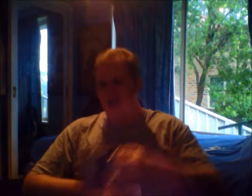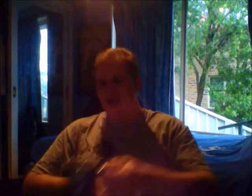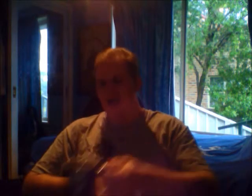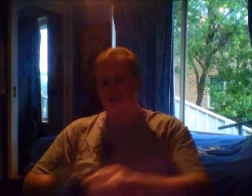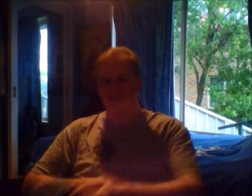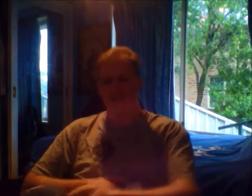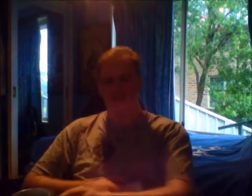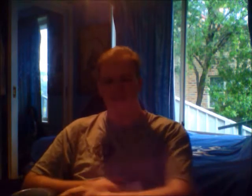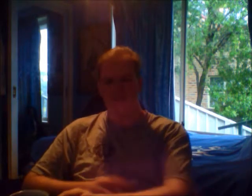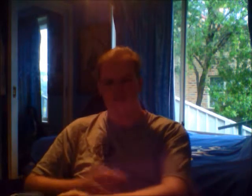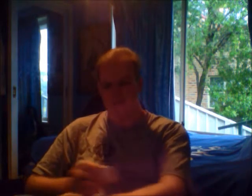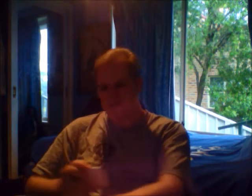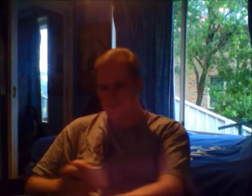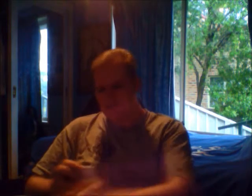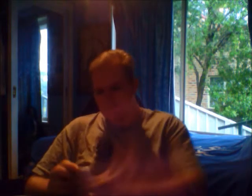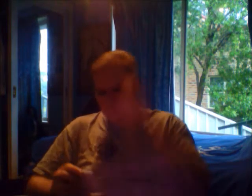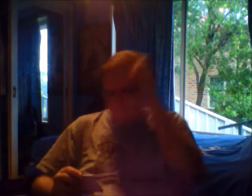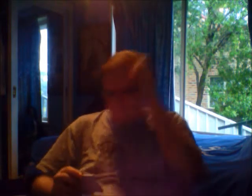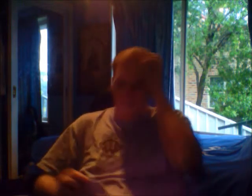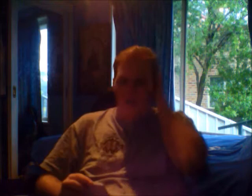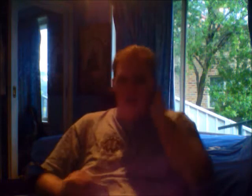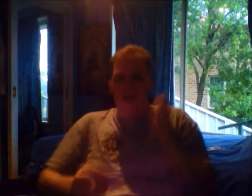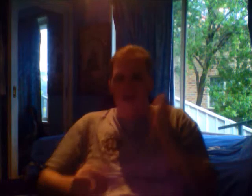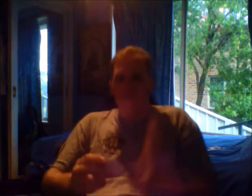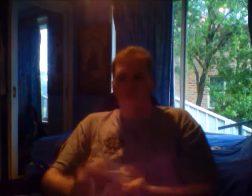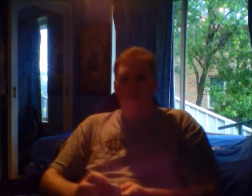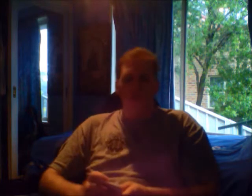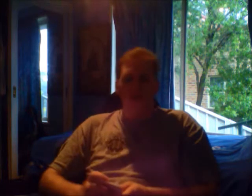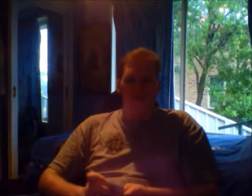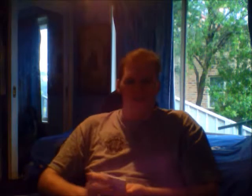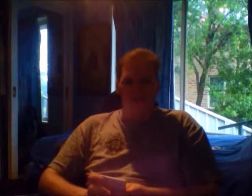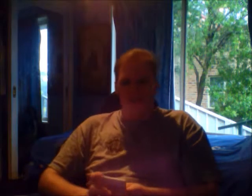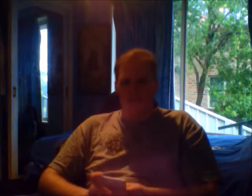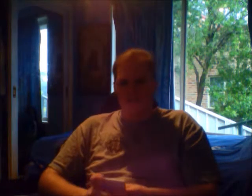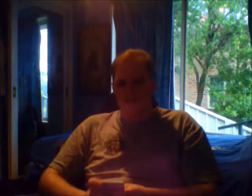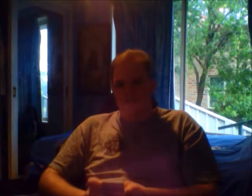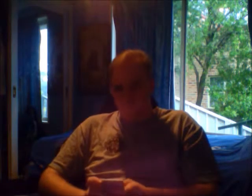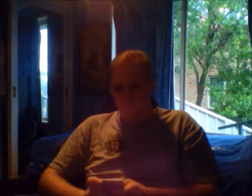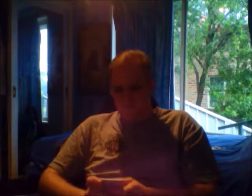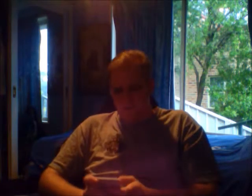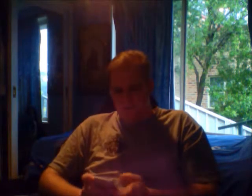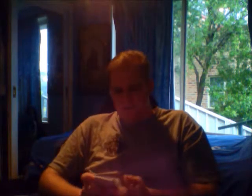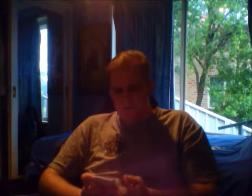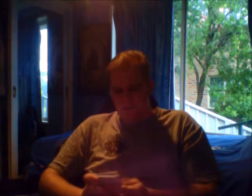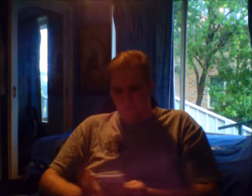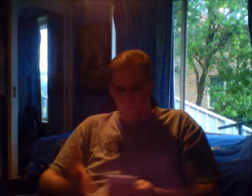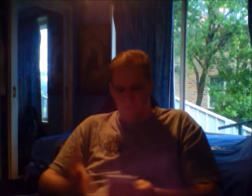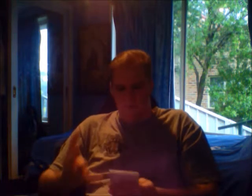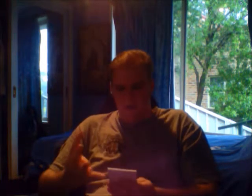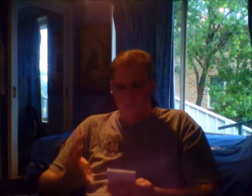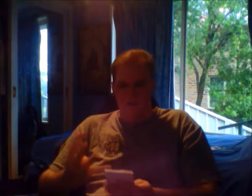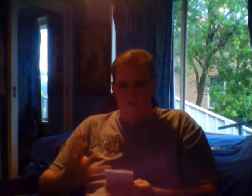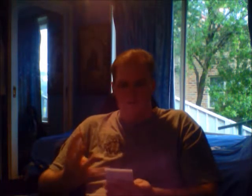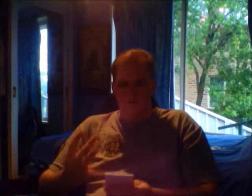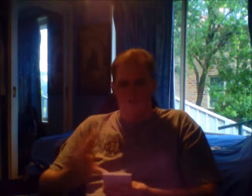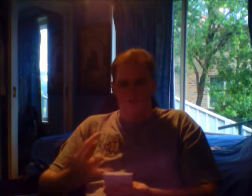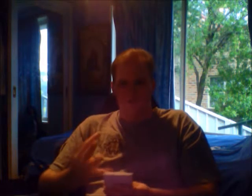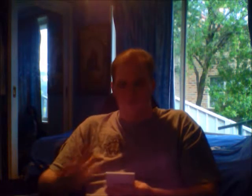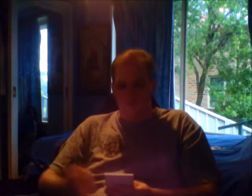Drinks teeth for suspense. I have three challenges for you. Oh, four actually. Just thought of another one.